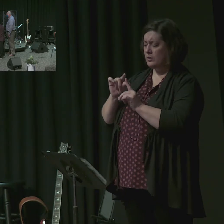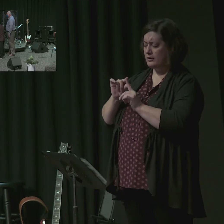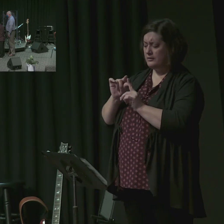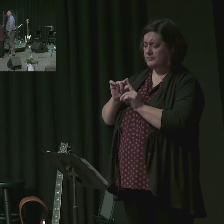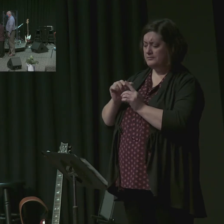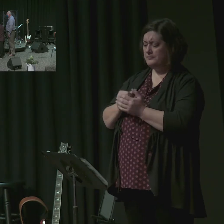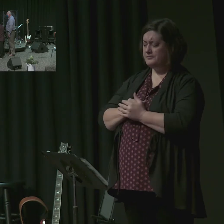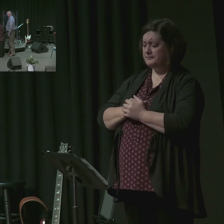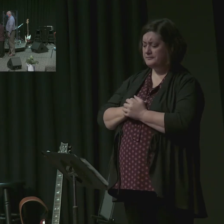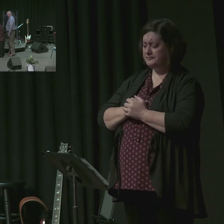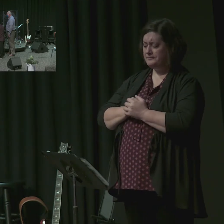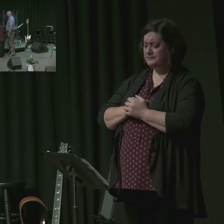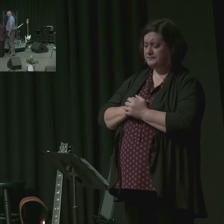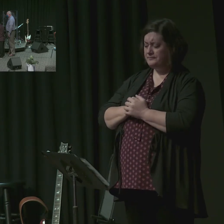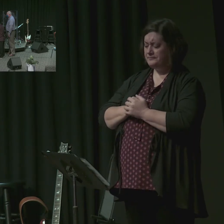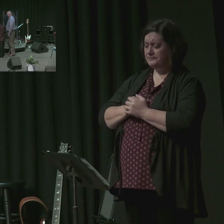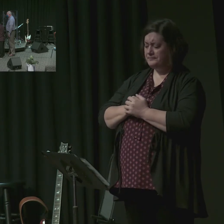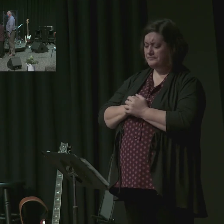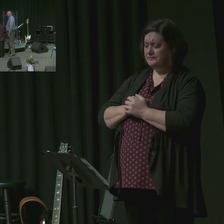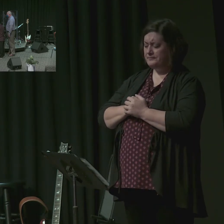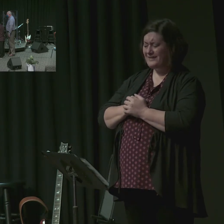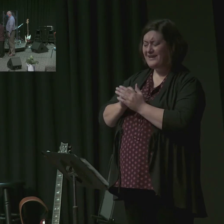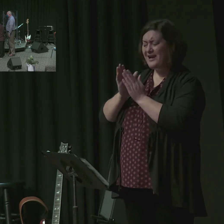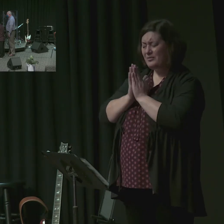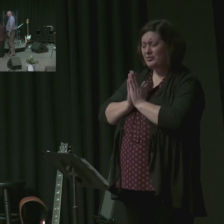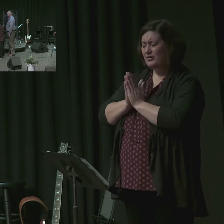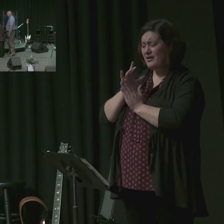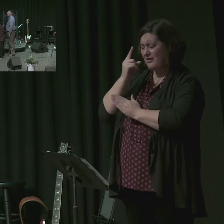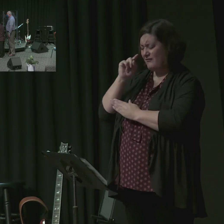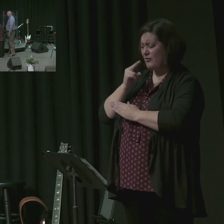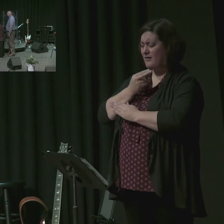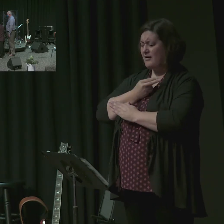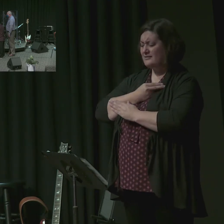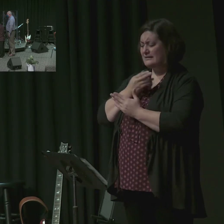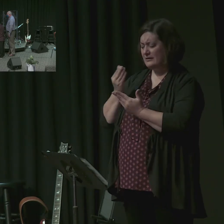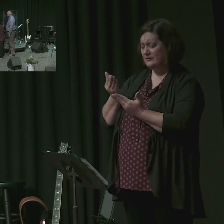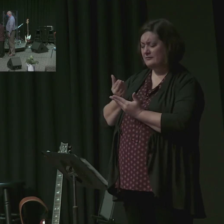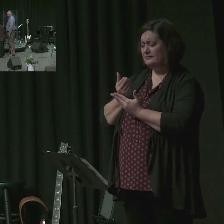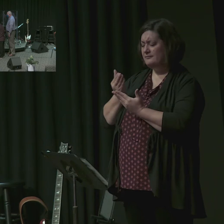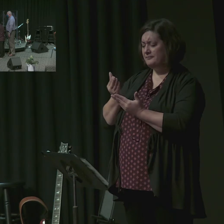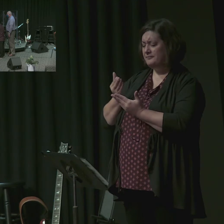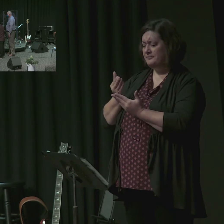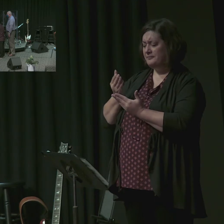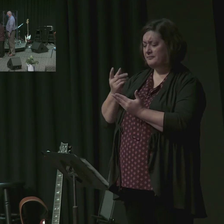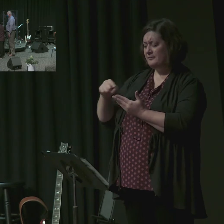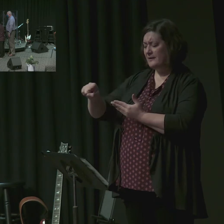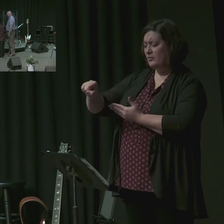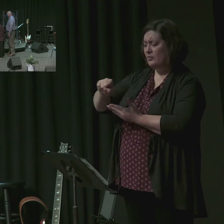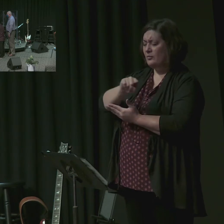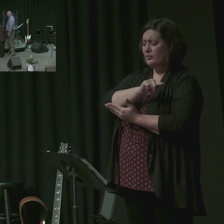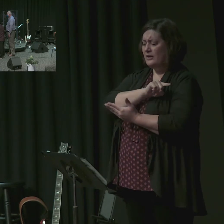And, Father, I pray for we as a body. May we be an encouragement to John.